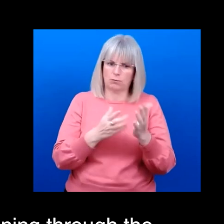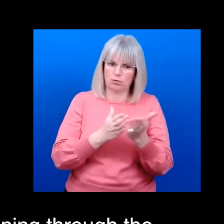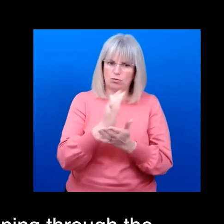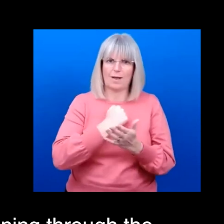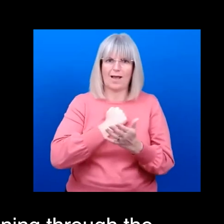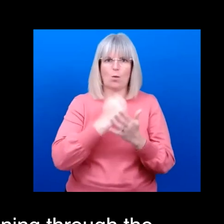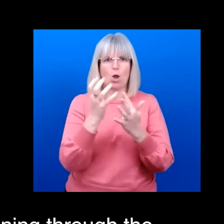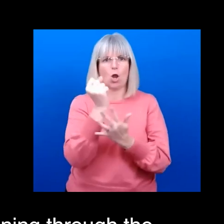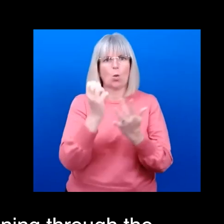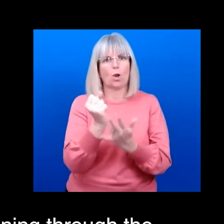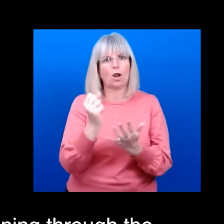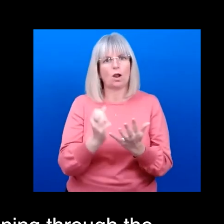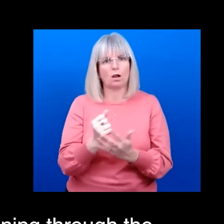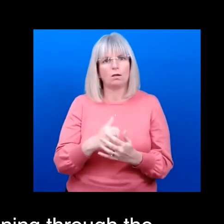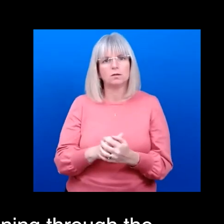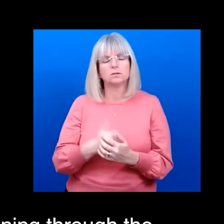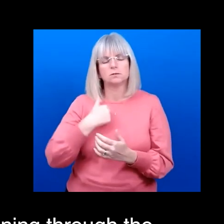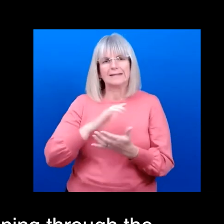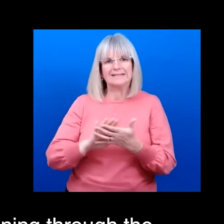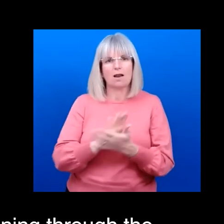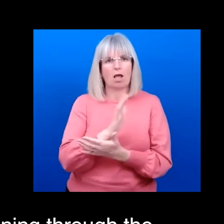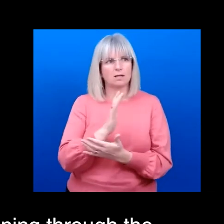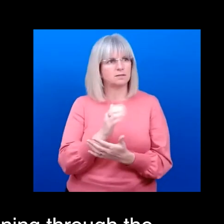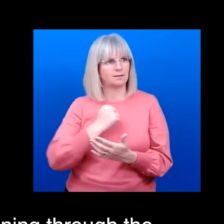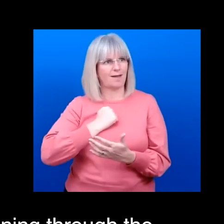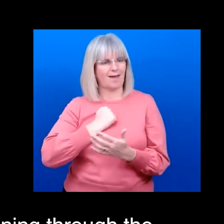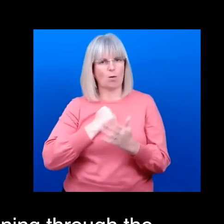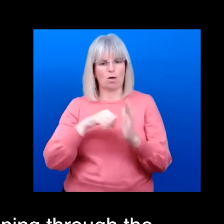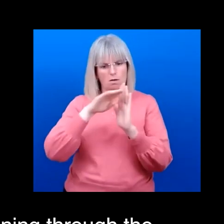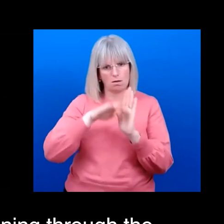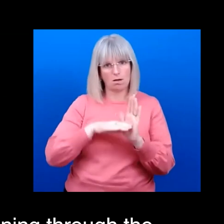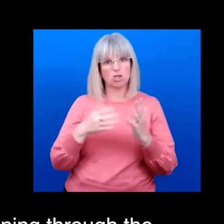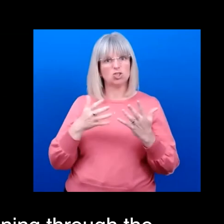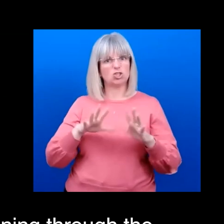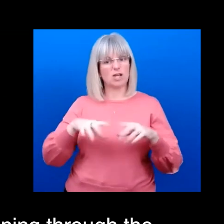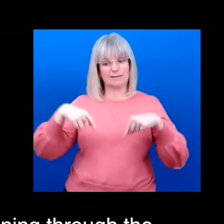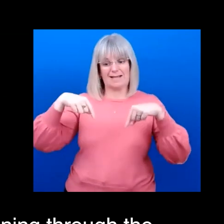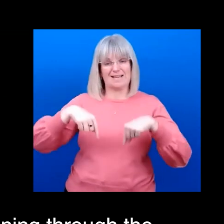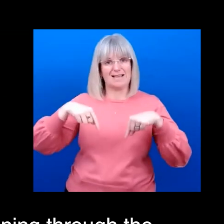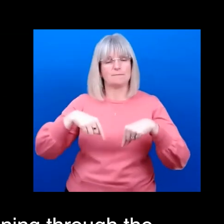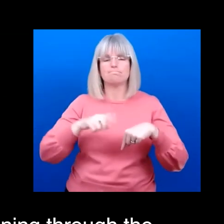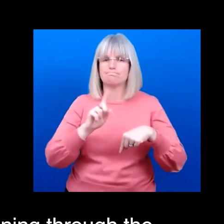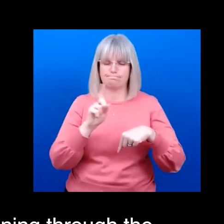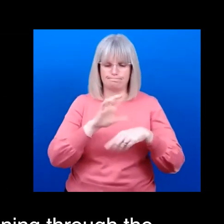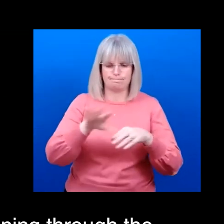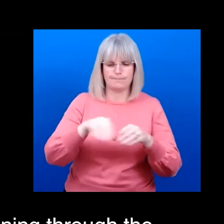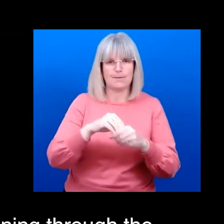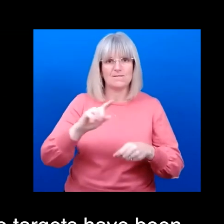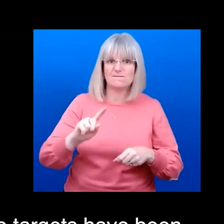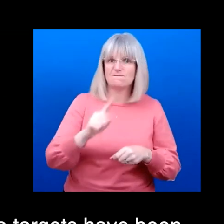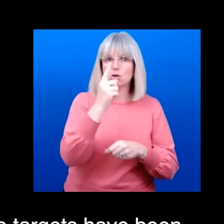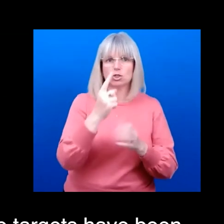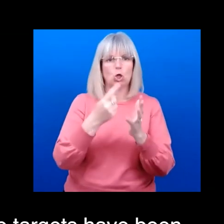targets aren't just being considered here, but they've also been included in the in the first UN resolution